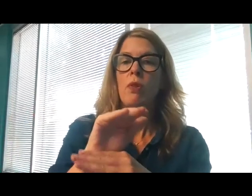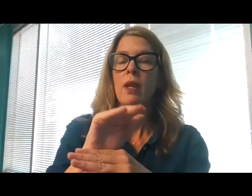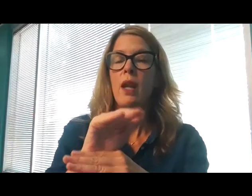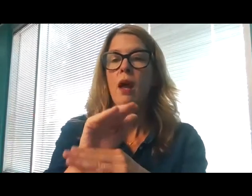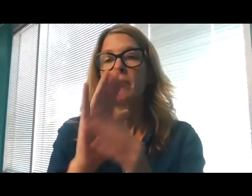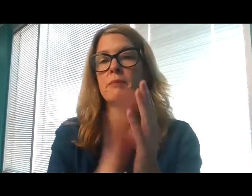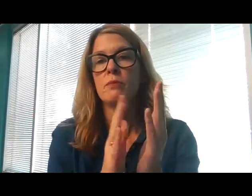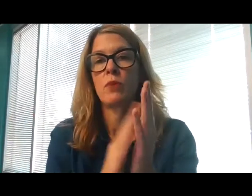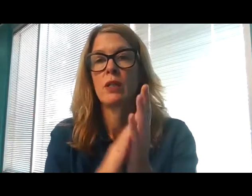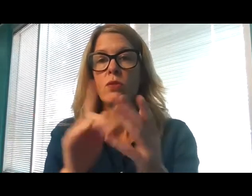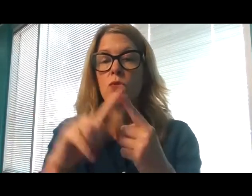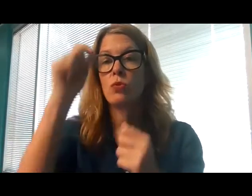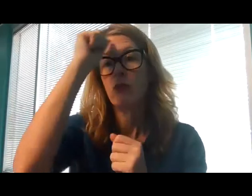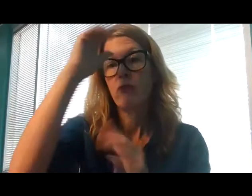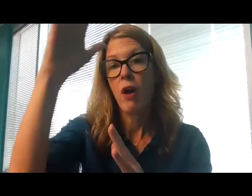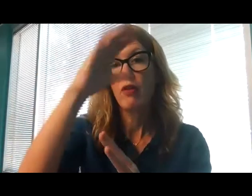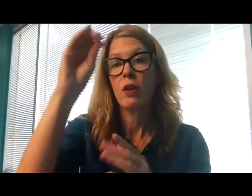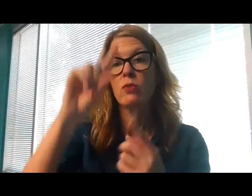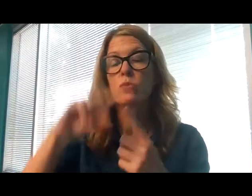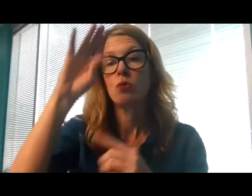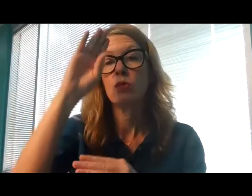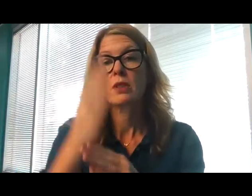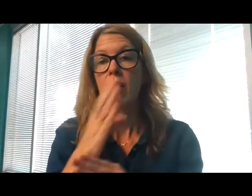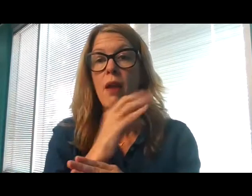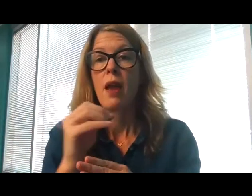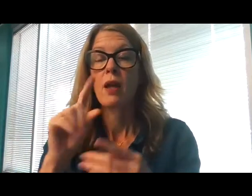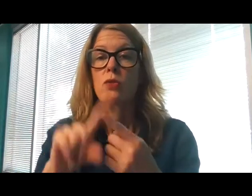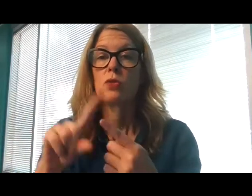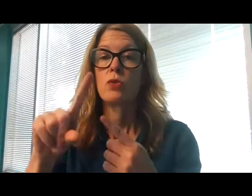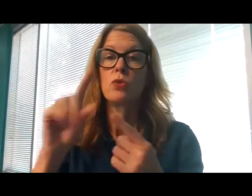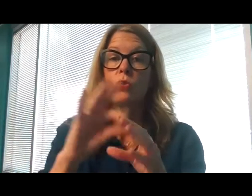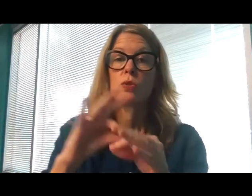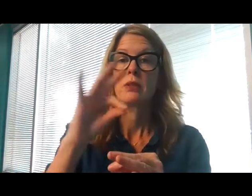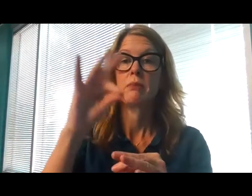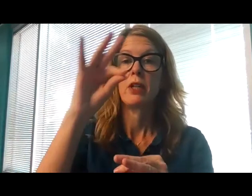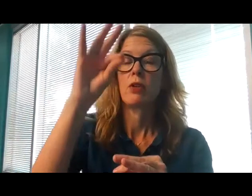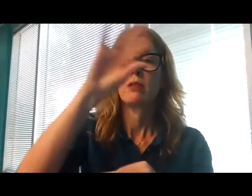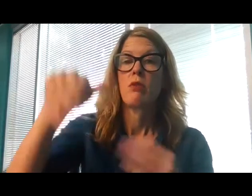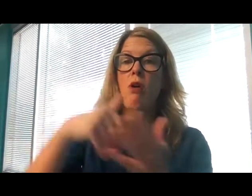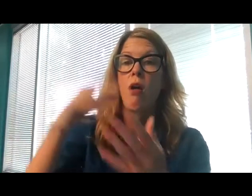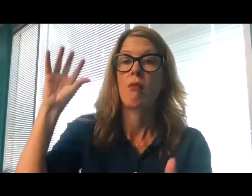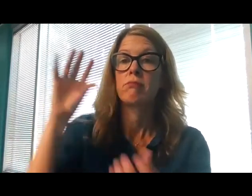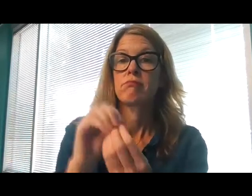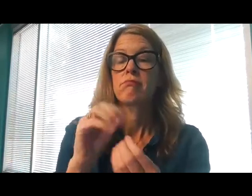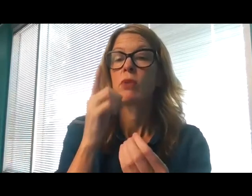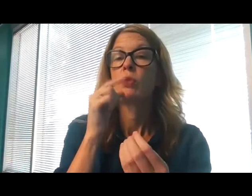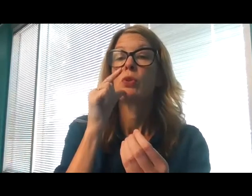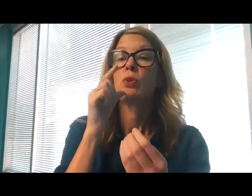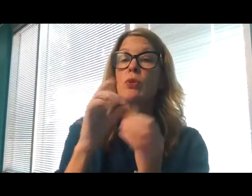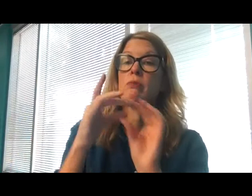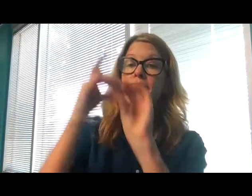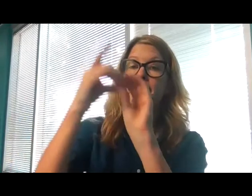Praise Father, Son, and Spirit God, who dwells in the